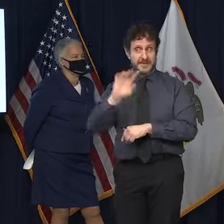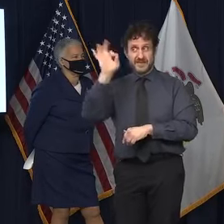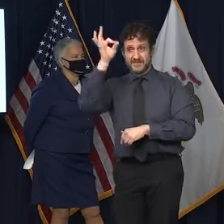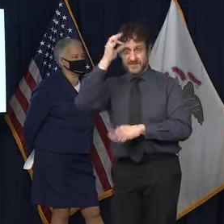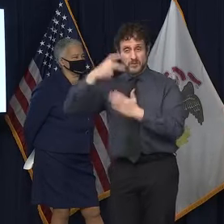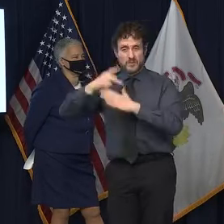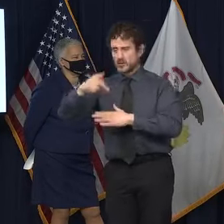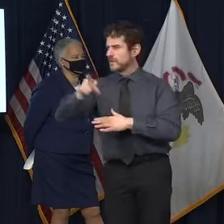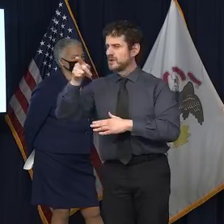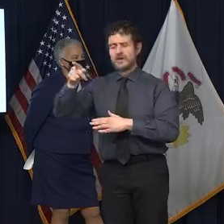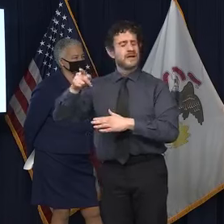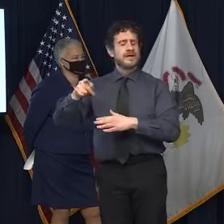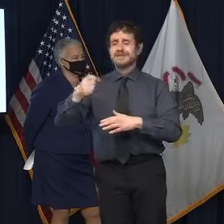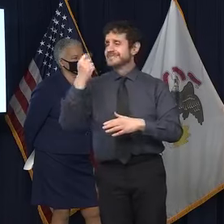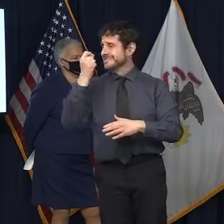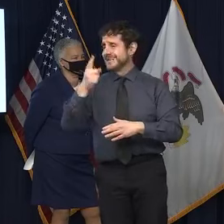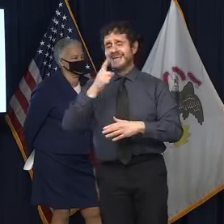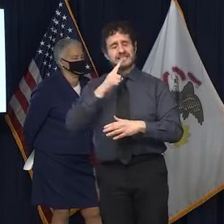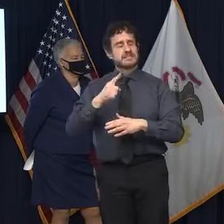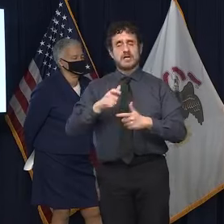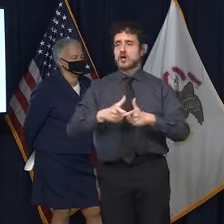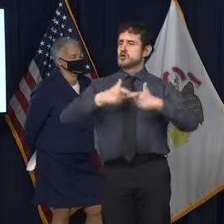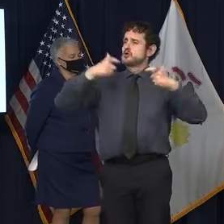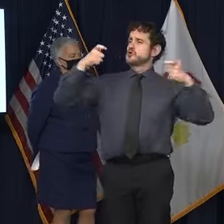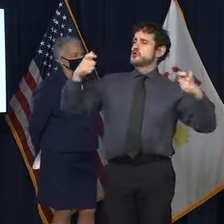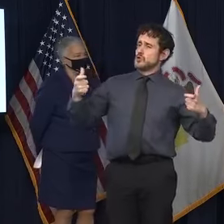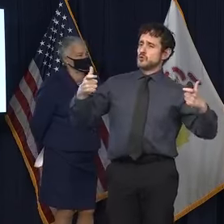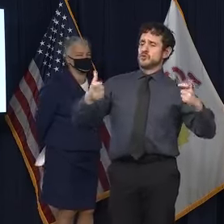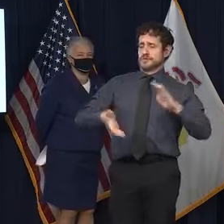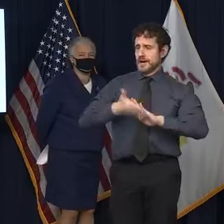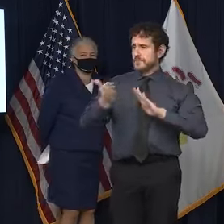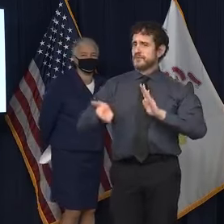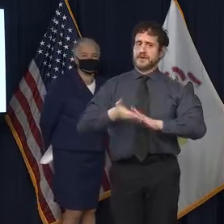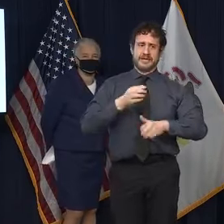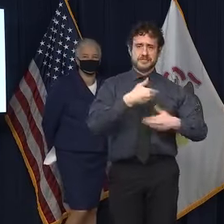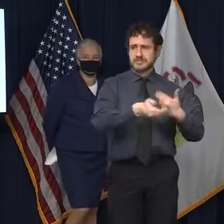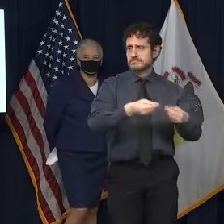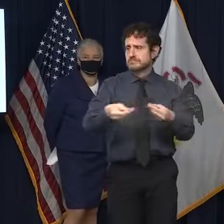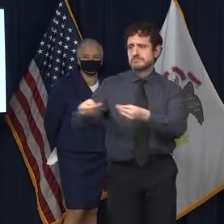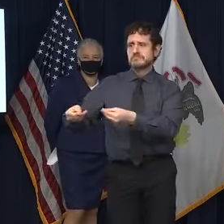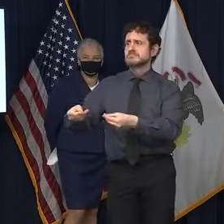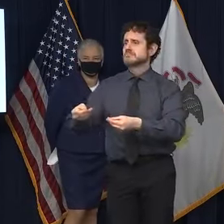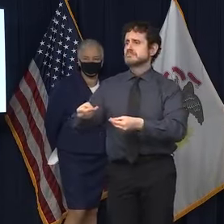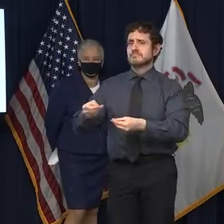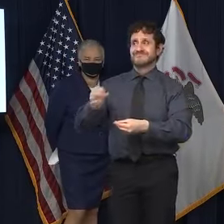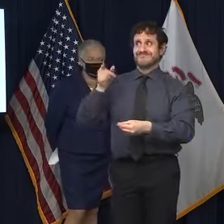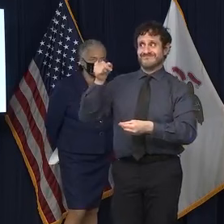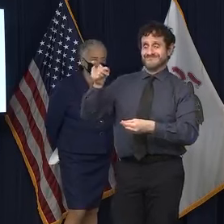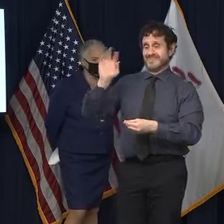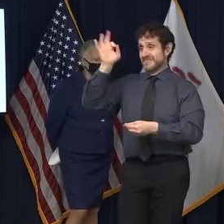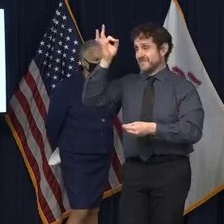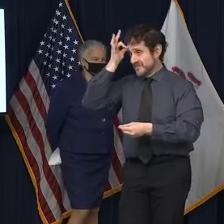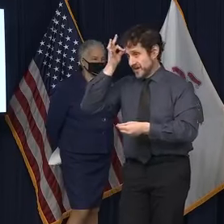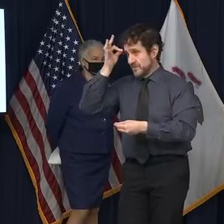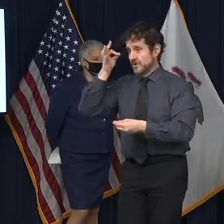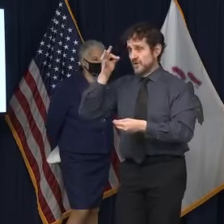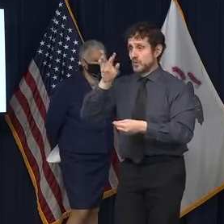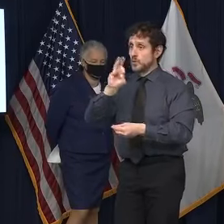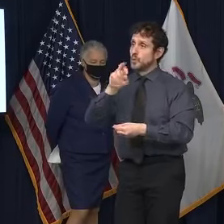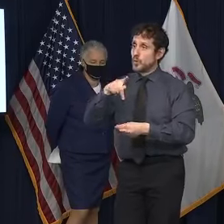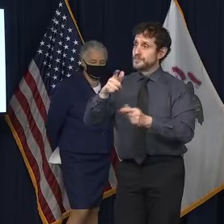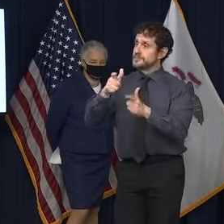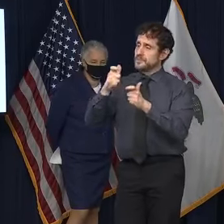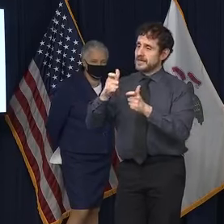is a massive logistics operation. And I think that the operation warp speed and the department of, uh, health and human services in Washington,